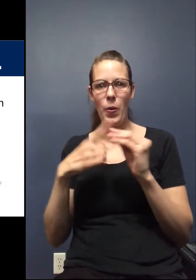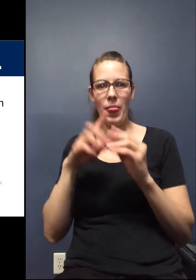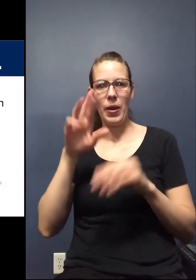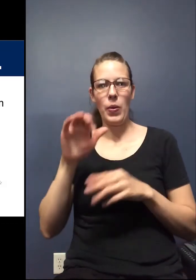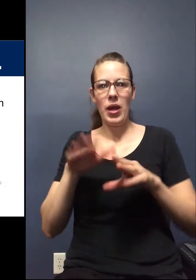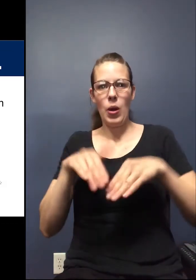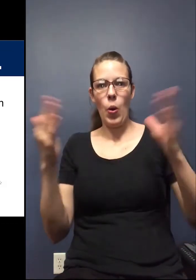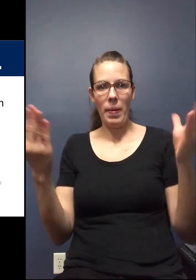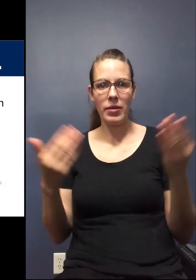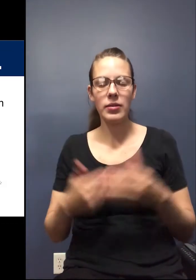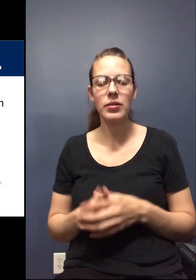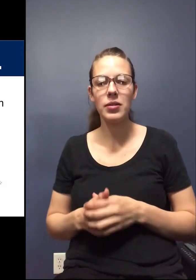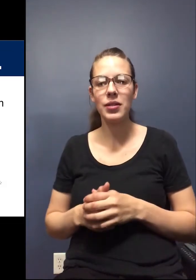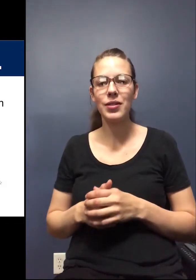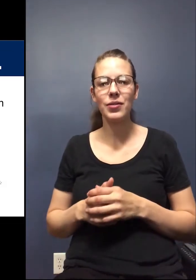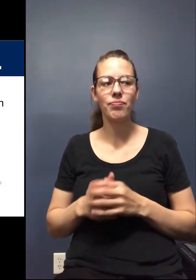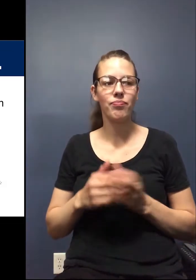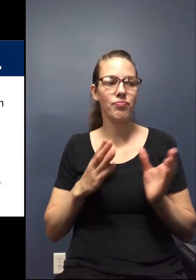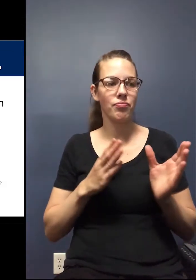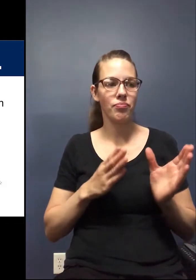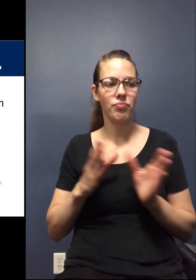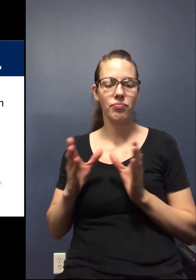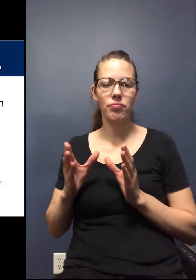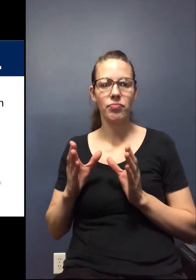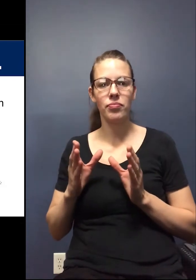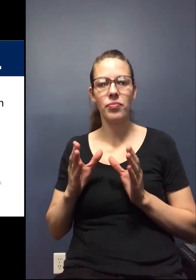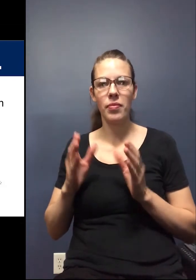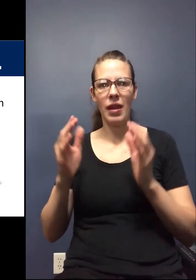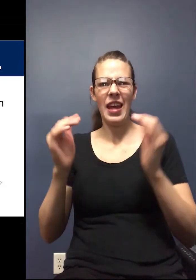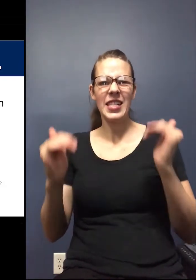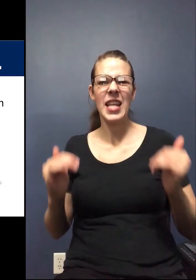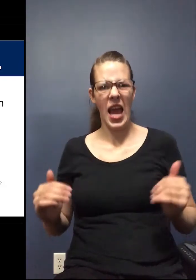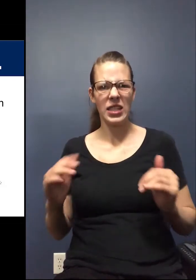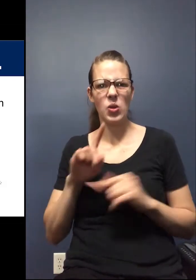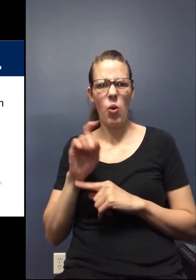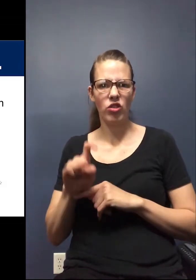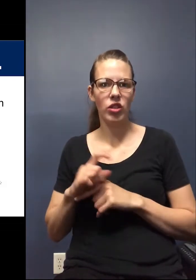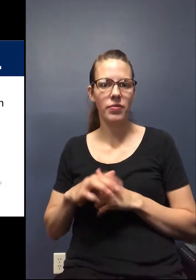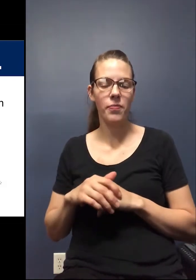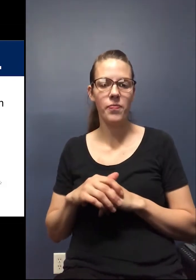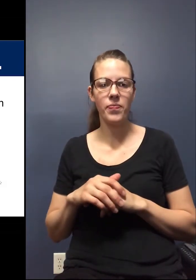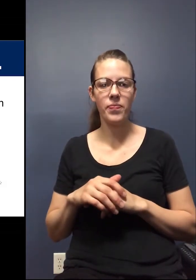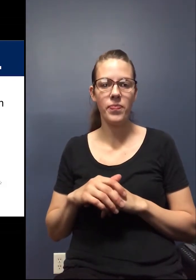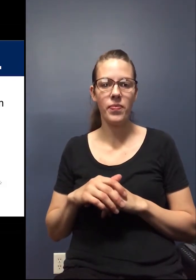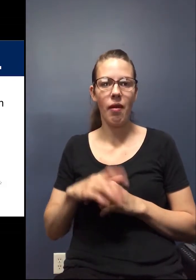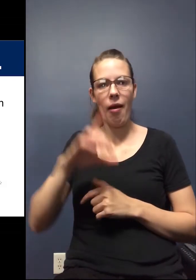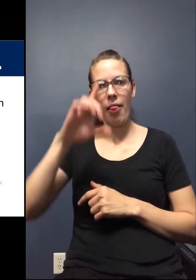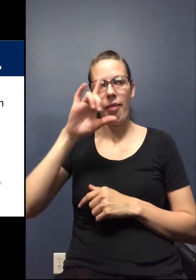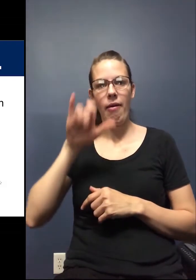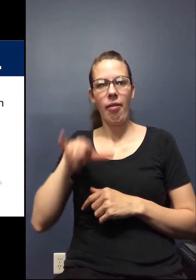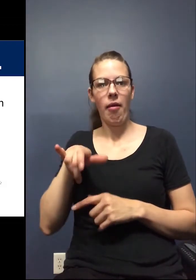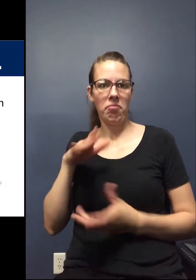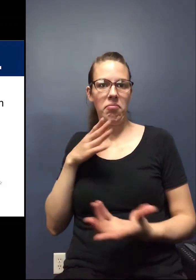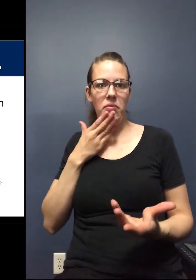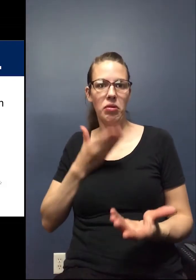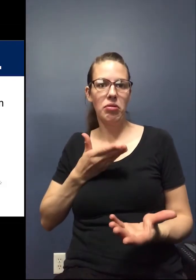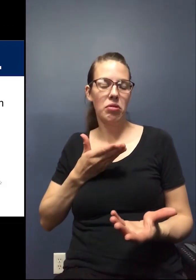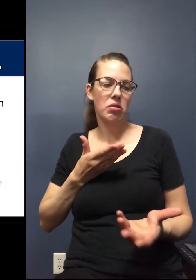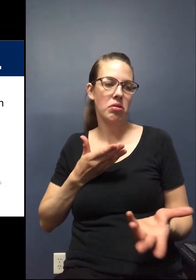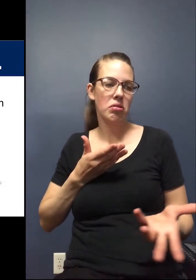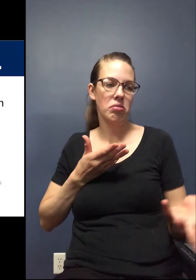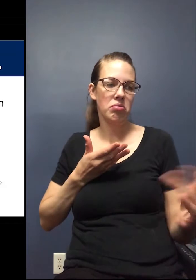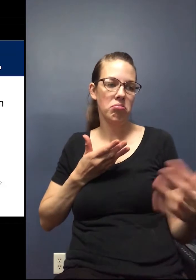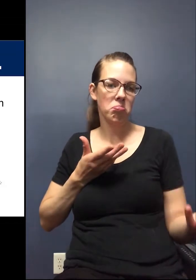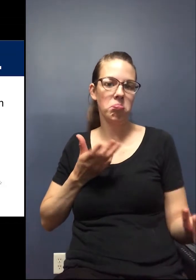they reopen. As we move to our next question, I think that this could be